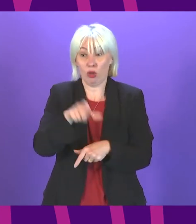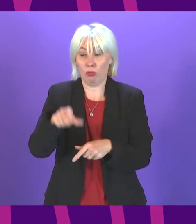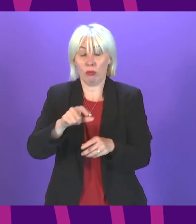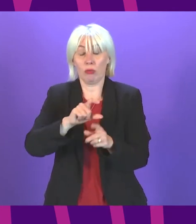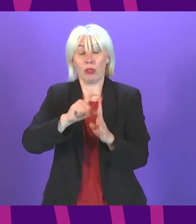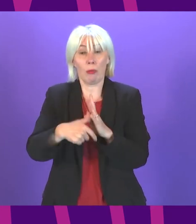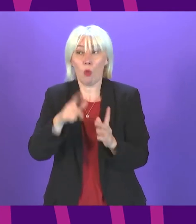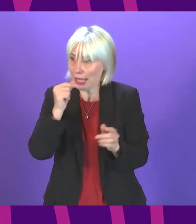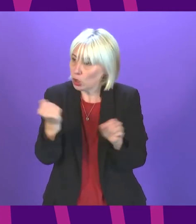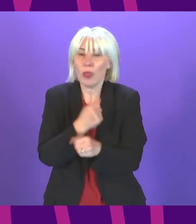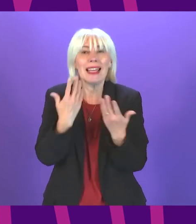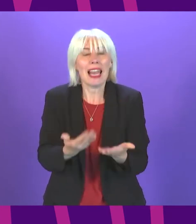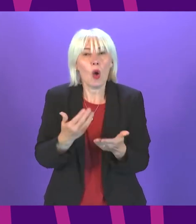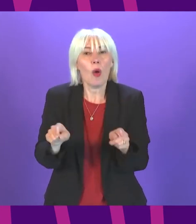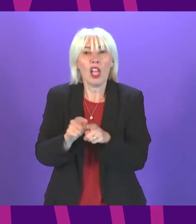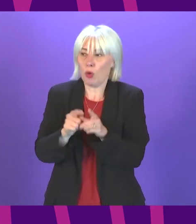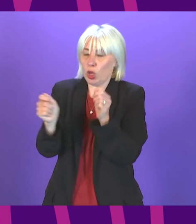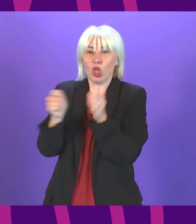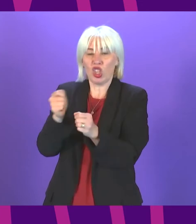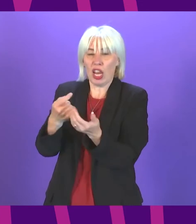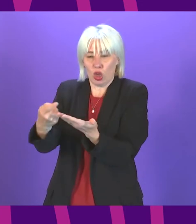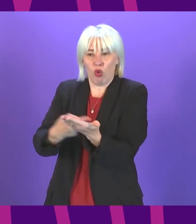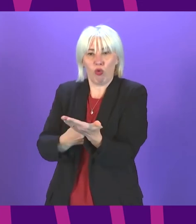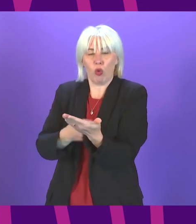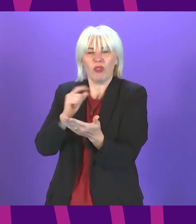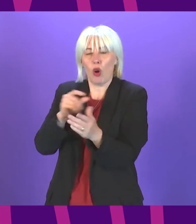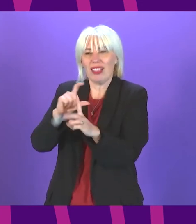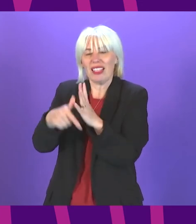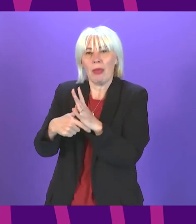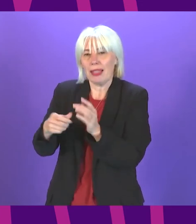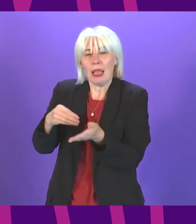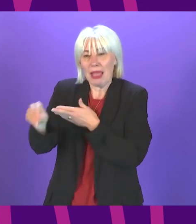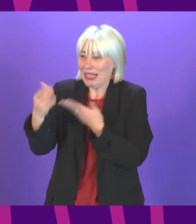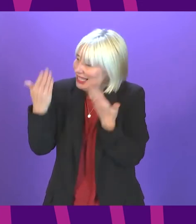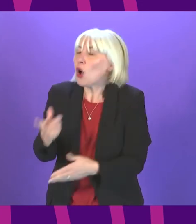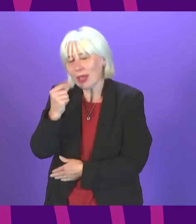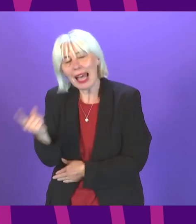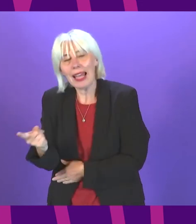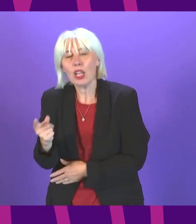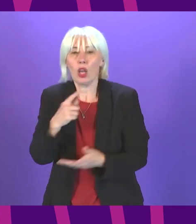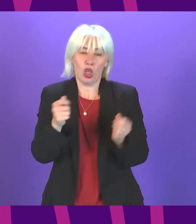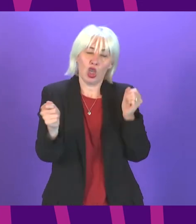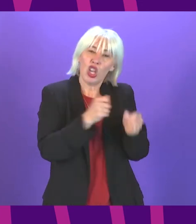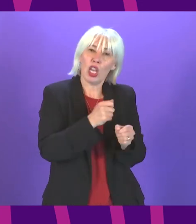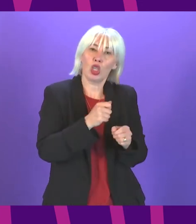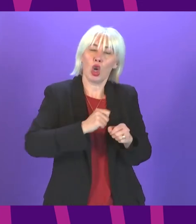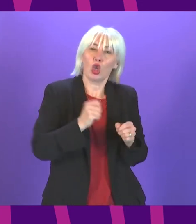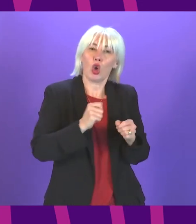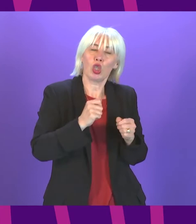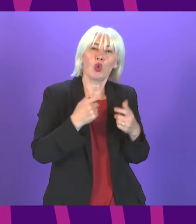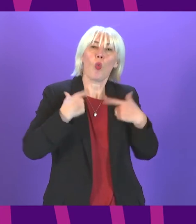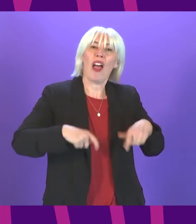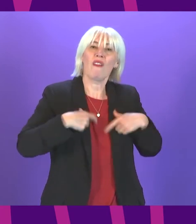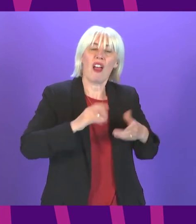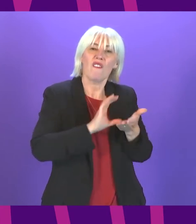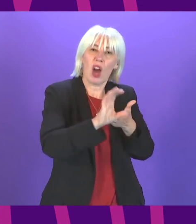our own rule book on eligibility for and advocacy of disability payments right now we can reform the Scottish welfare fund so that it acts